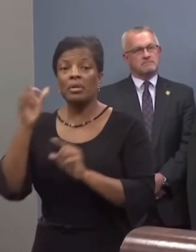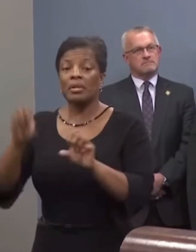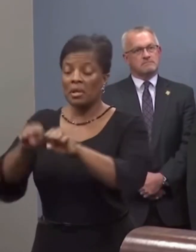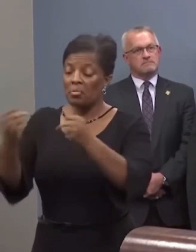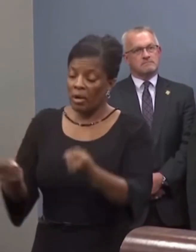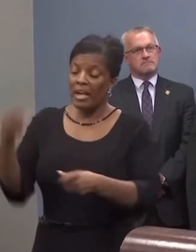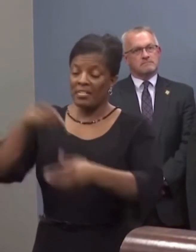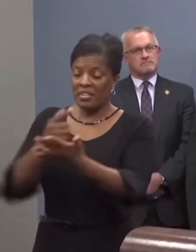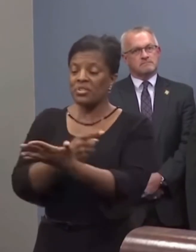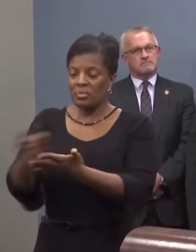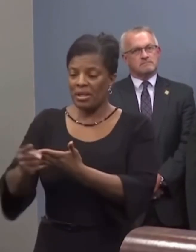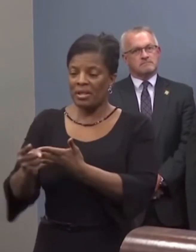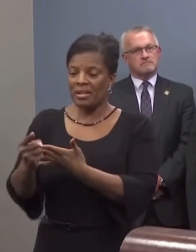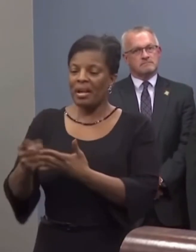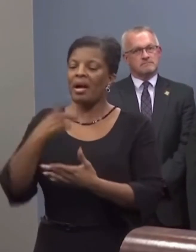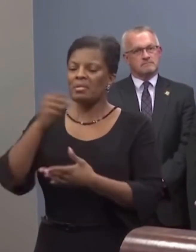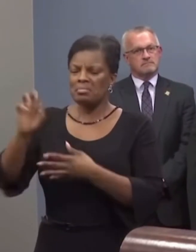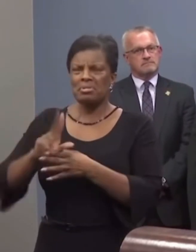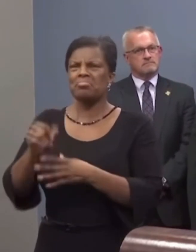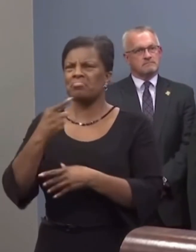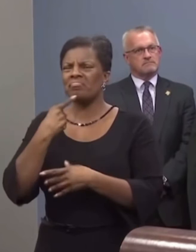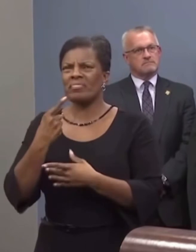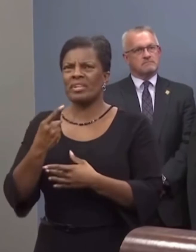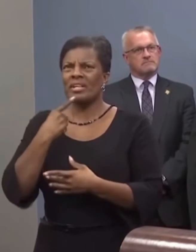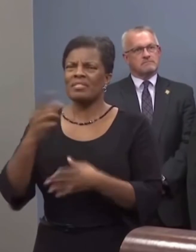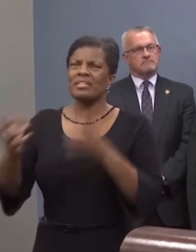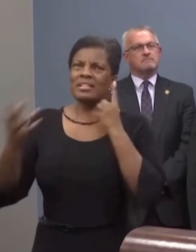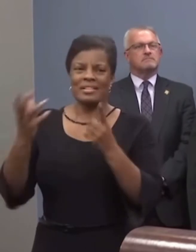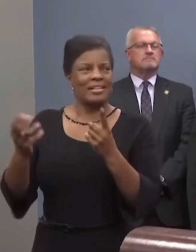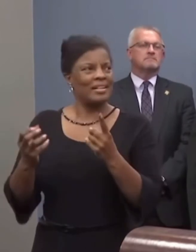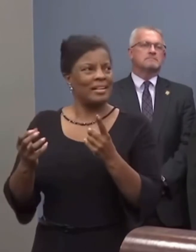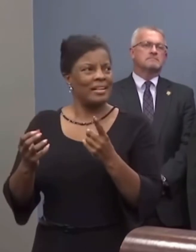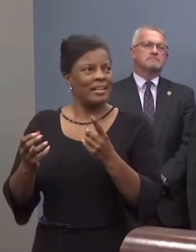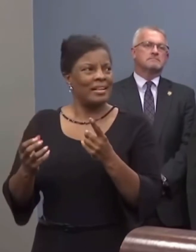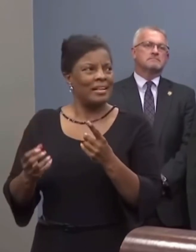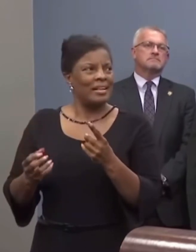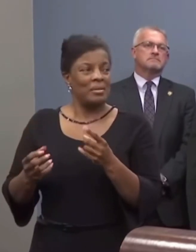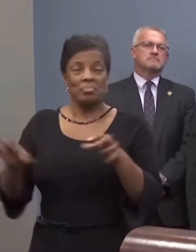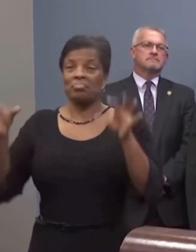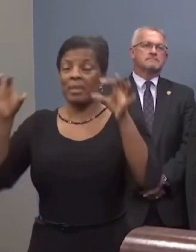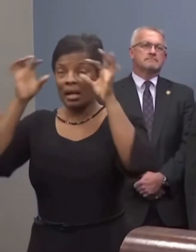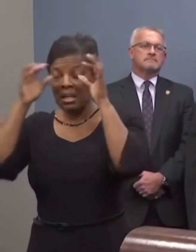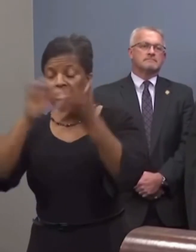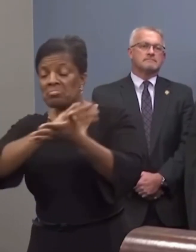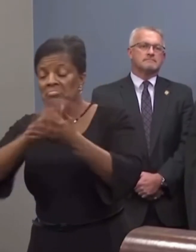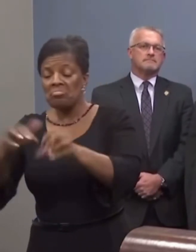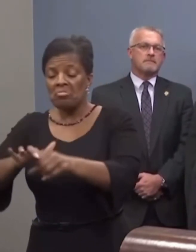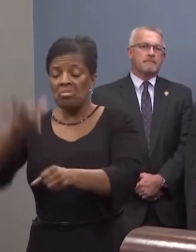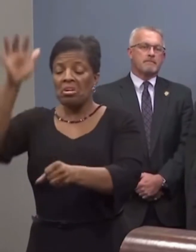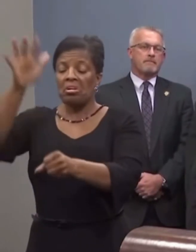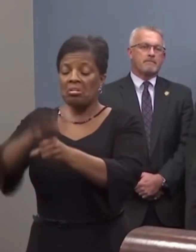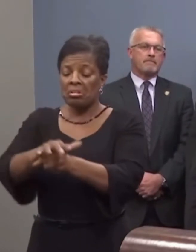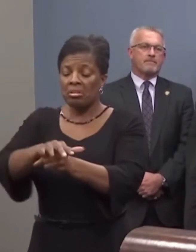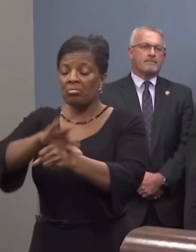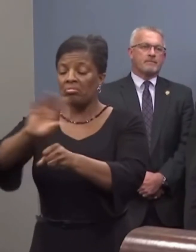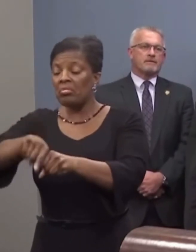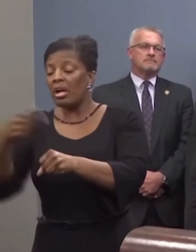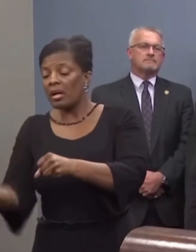week. I was trying to be optimistic. I have a tendency to be – my glass is half empty sometimes. And so I wanted to kind of pump everybody